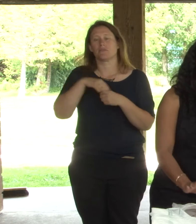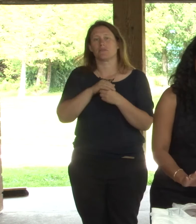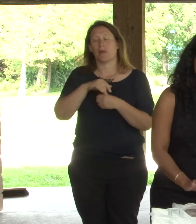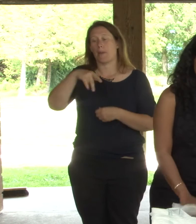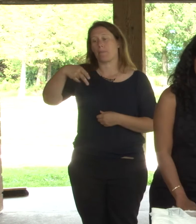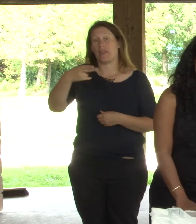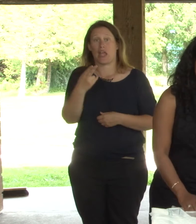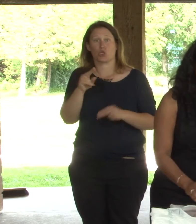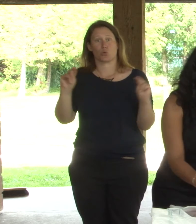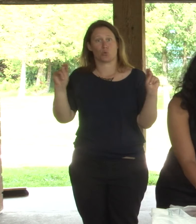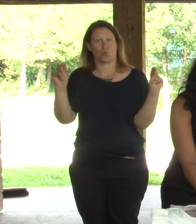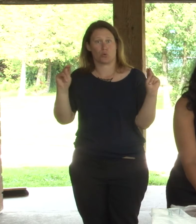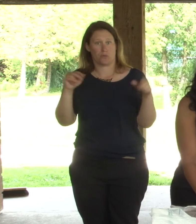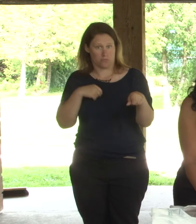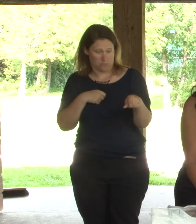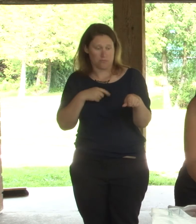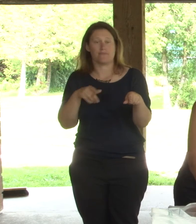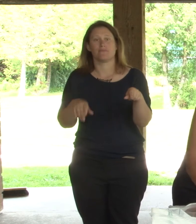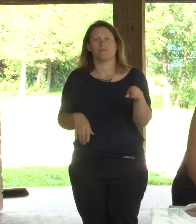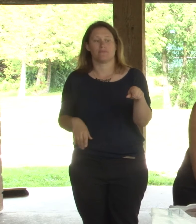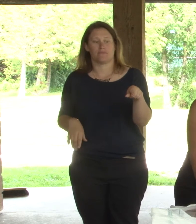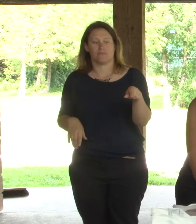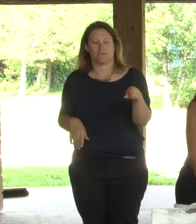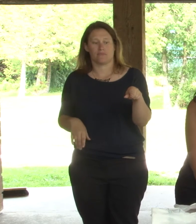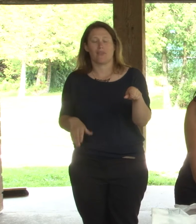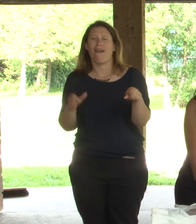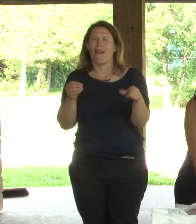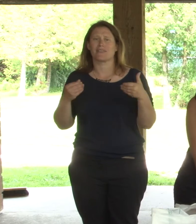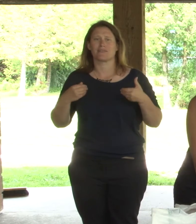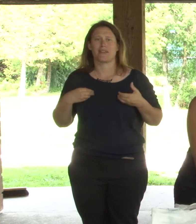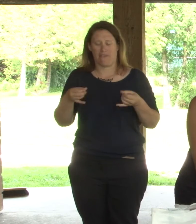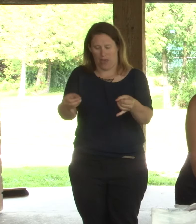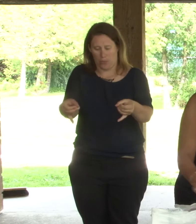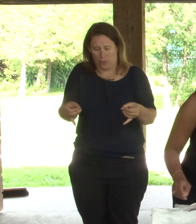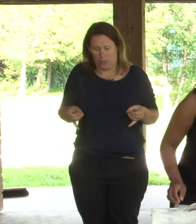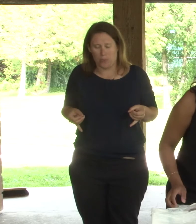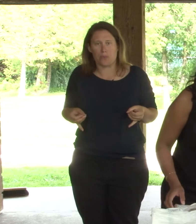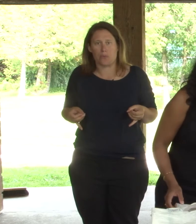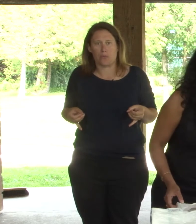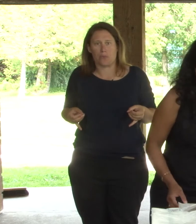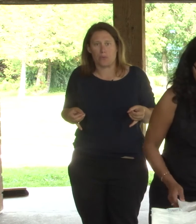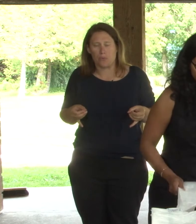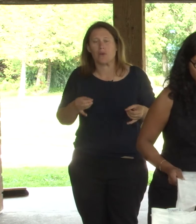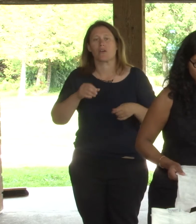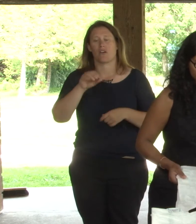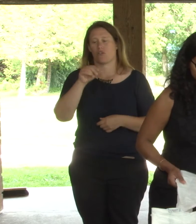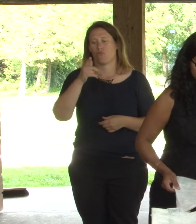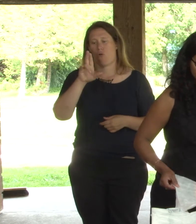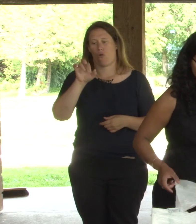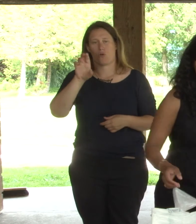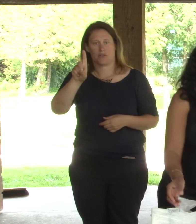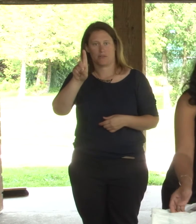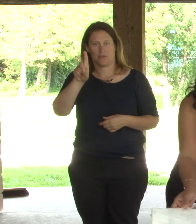uh, and they have, uh, great, uh, cuff guard, which are quite high. And they, kind of, uh,